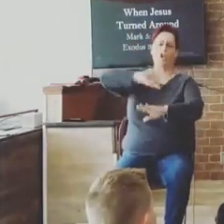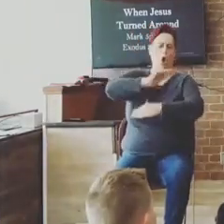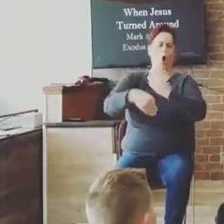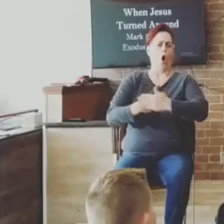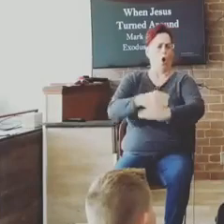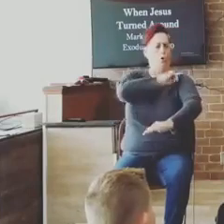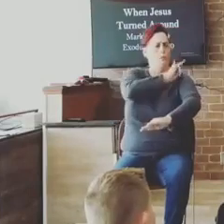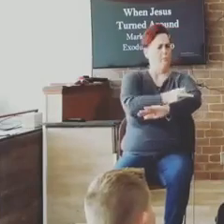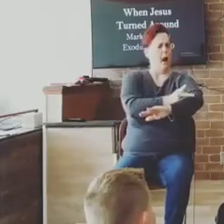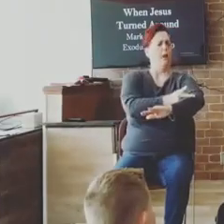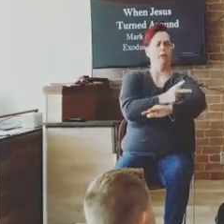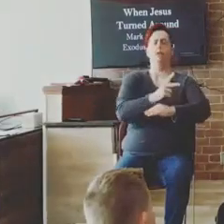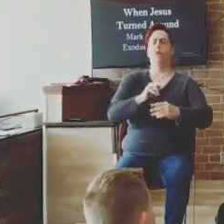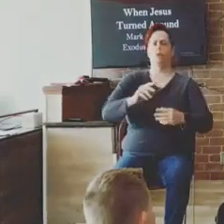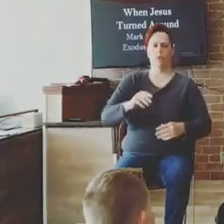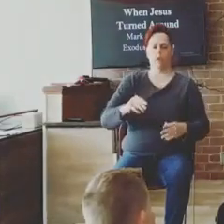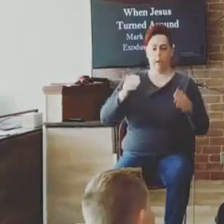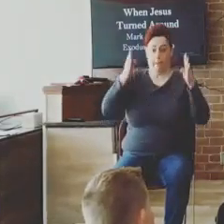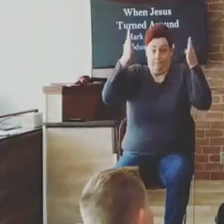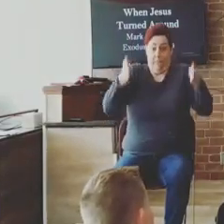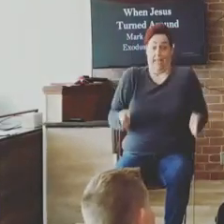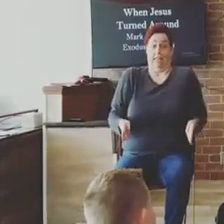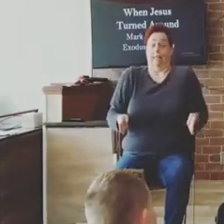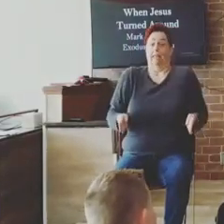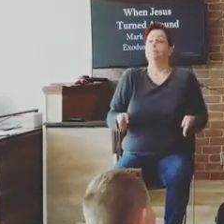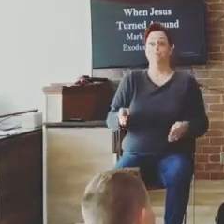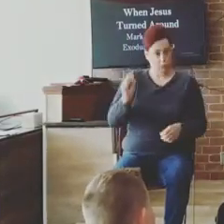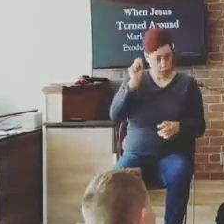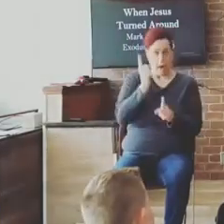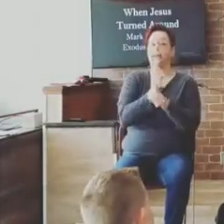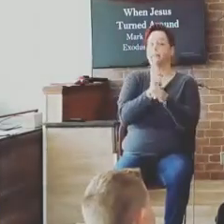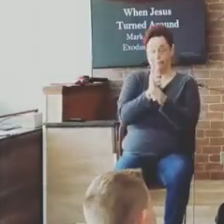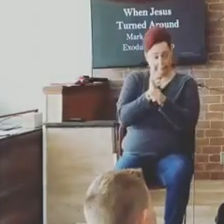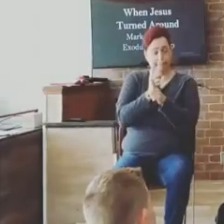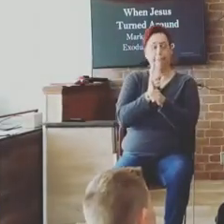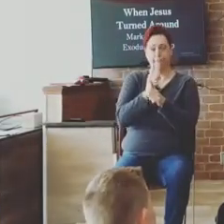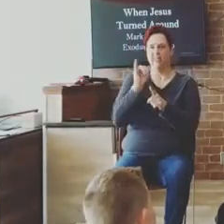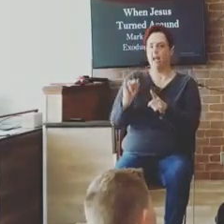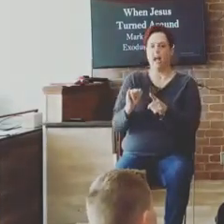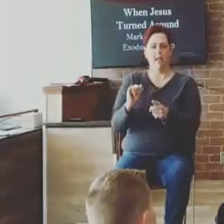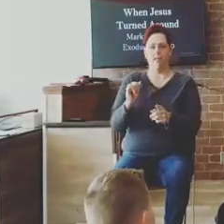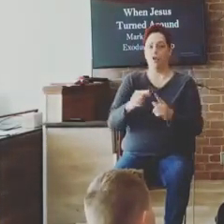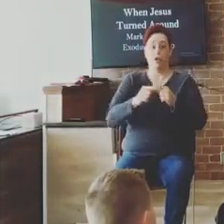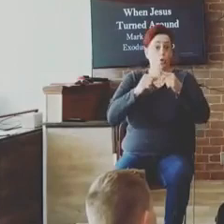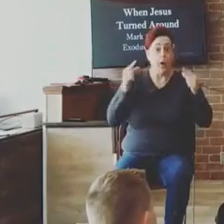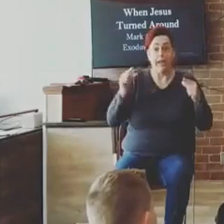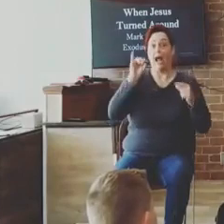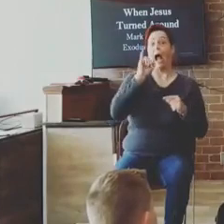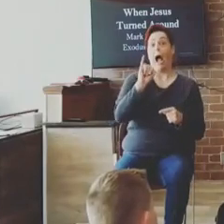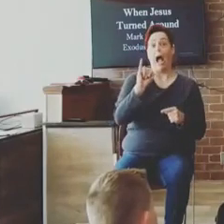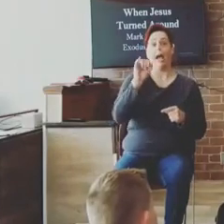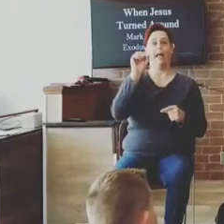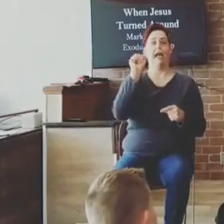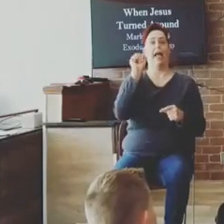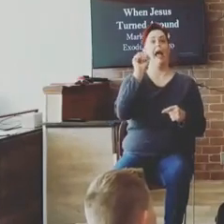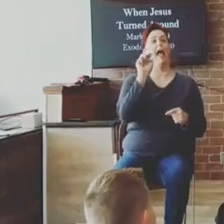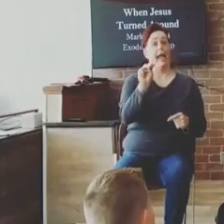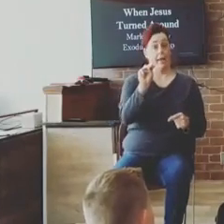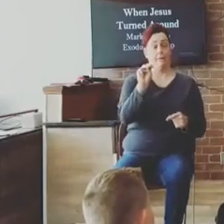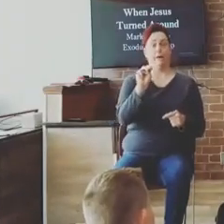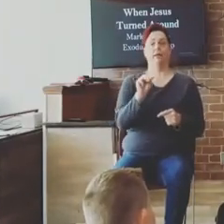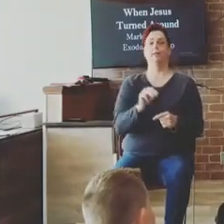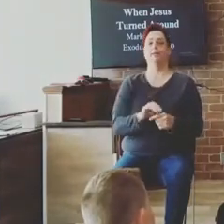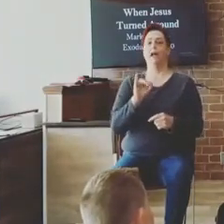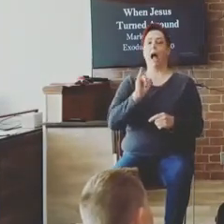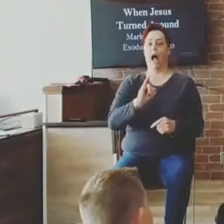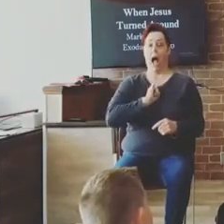He's God. He's the great I am. That encompasses everything who he is. The great I am. The one who created everything. The heavens and